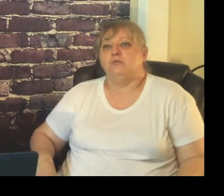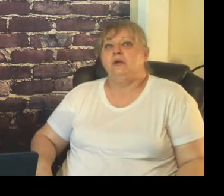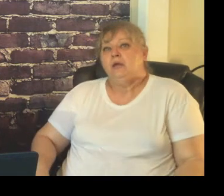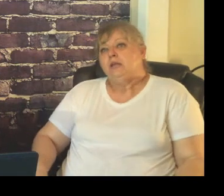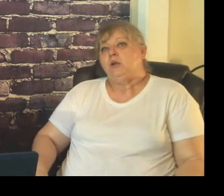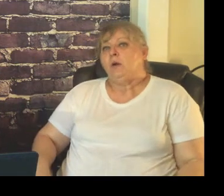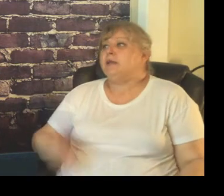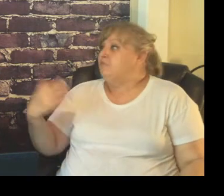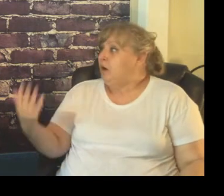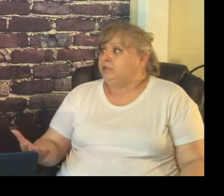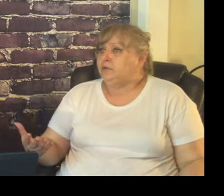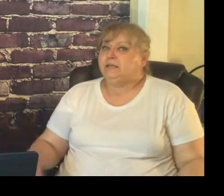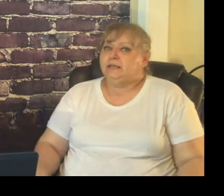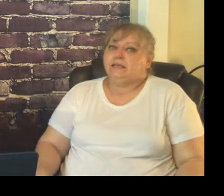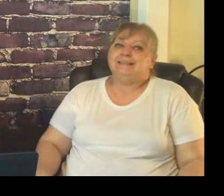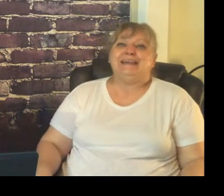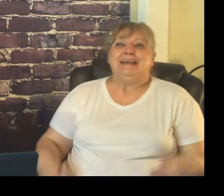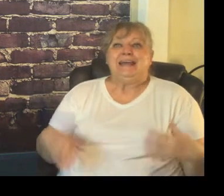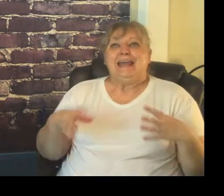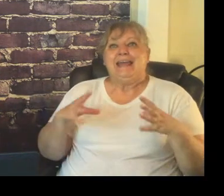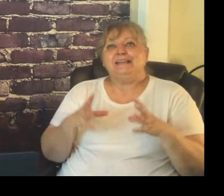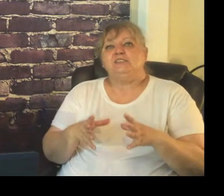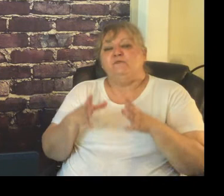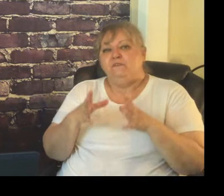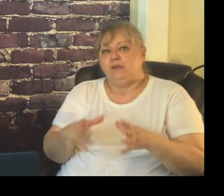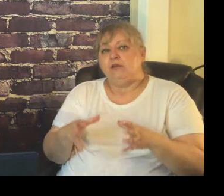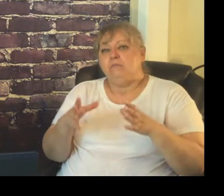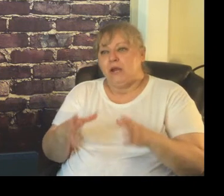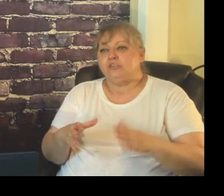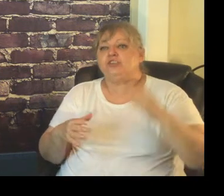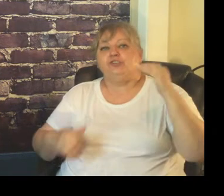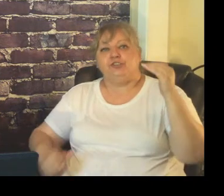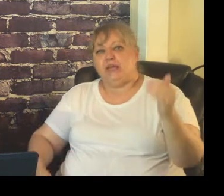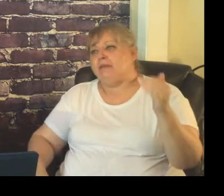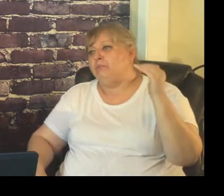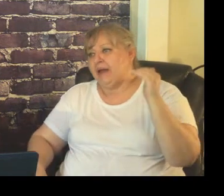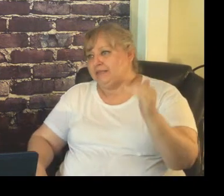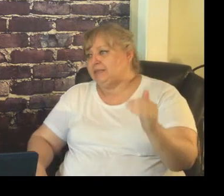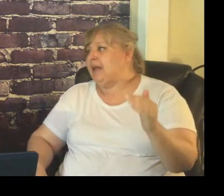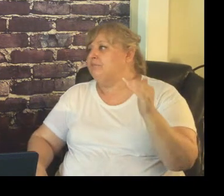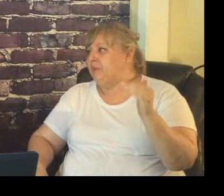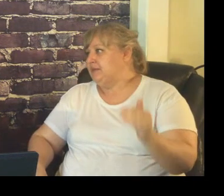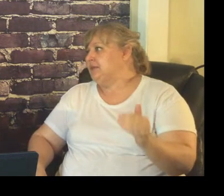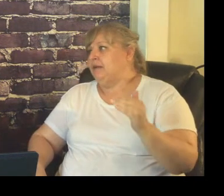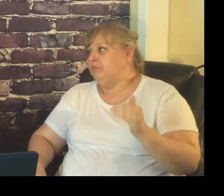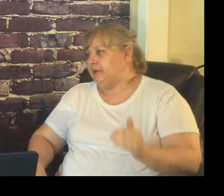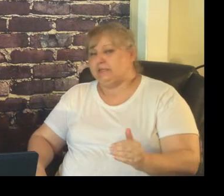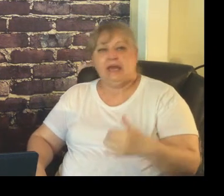the way of monitoring the kids and it's very much step by step by step by step